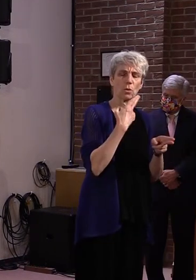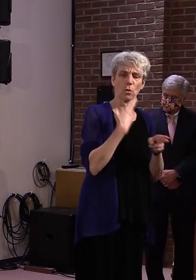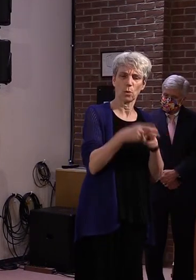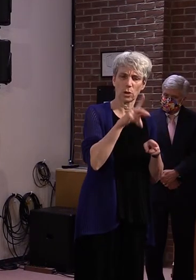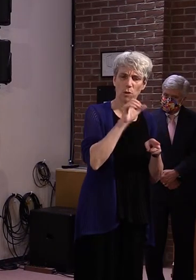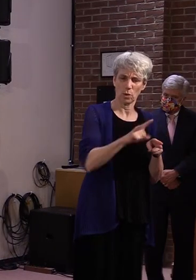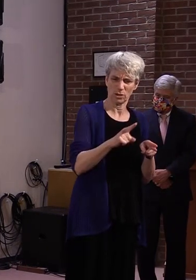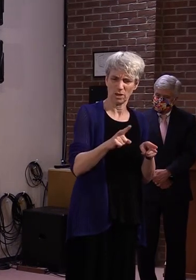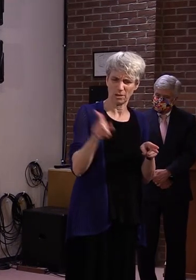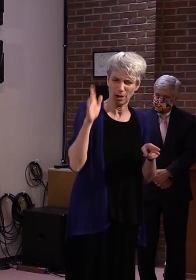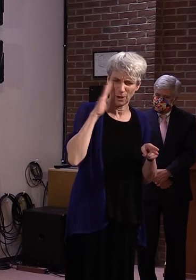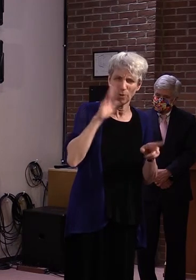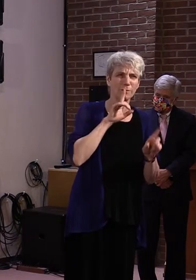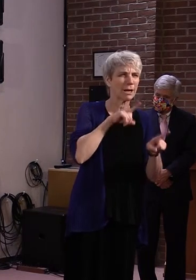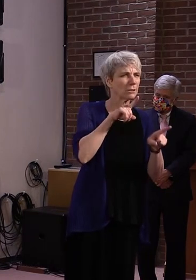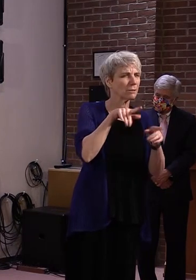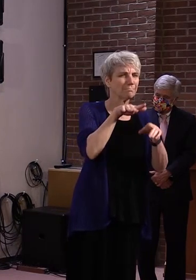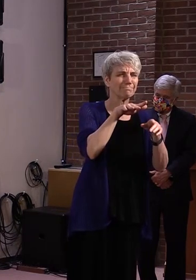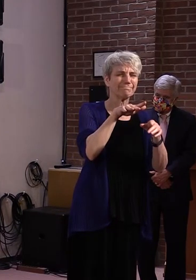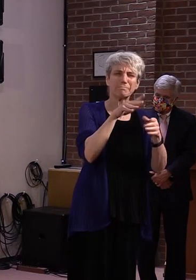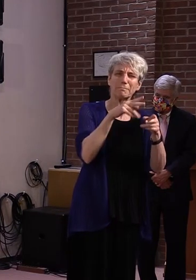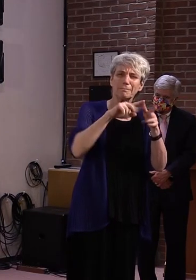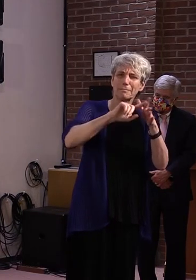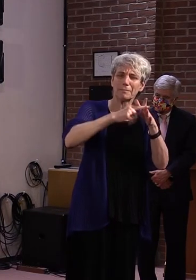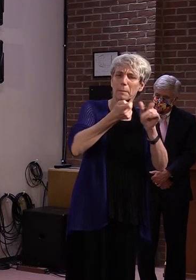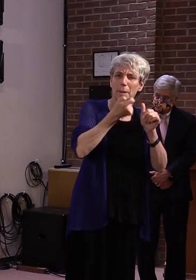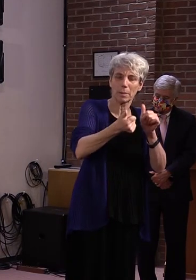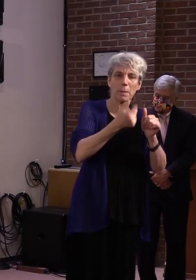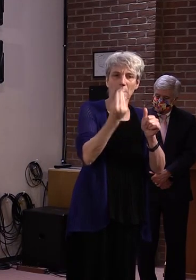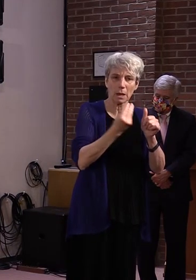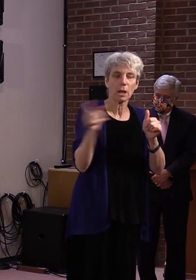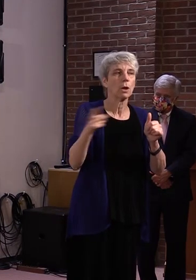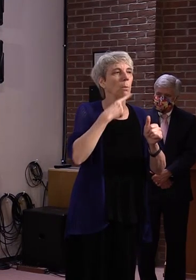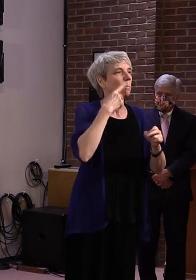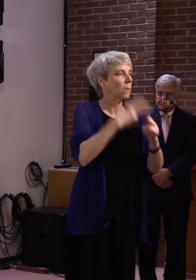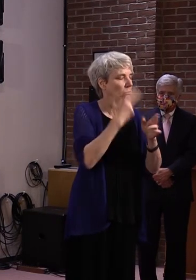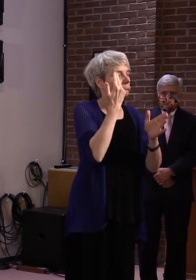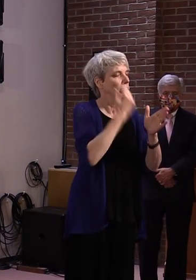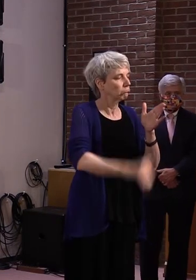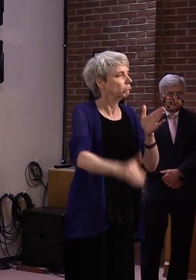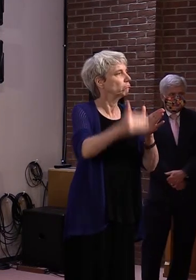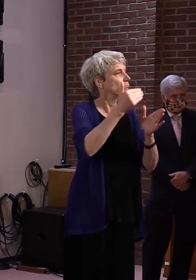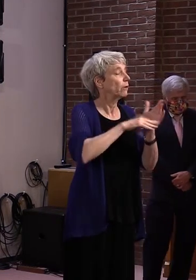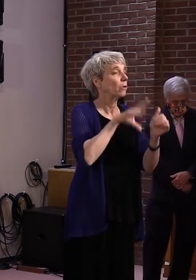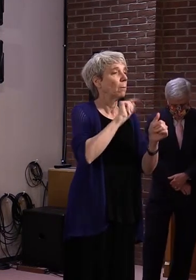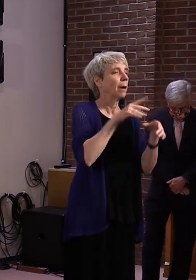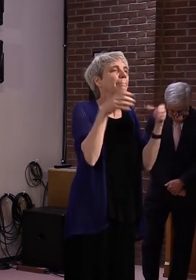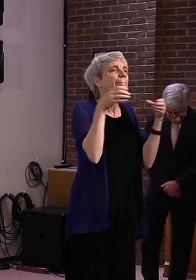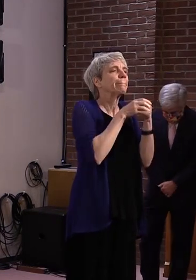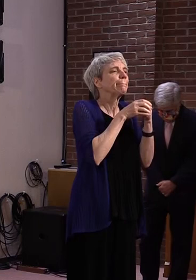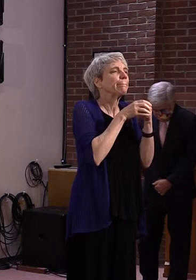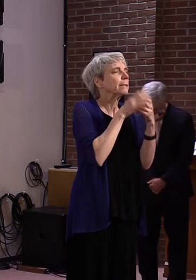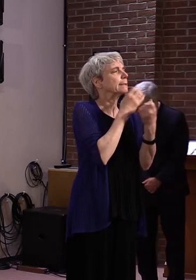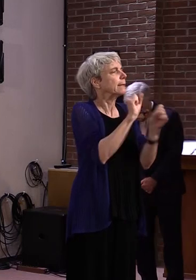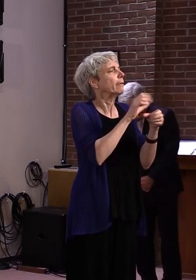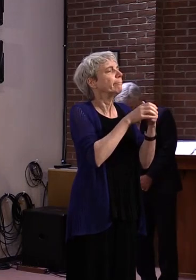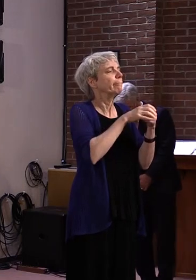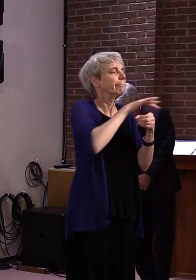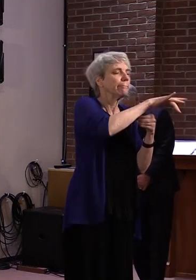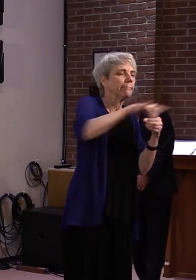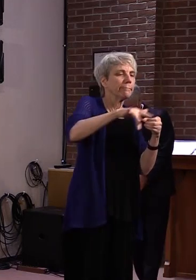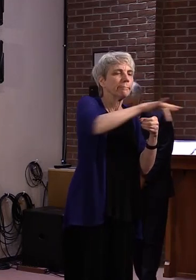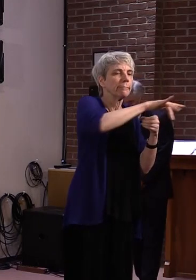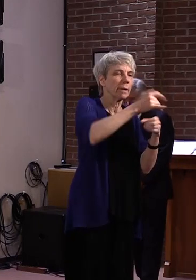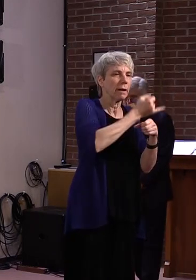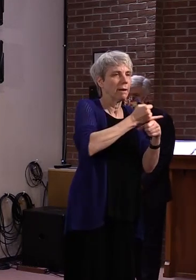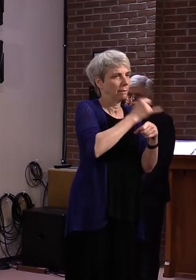conferences in the past that, you know, Vermont is not an island. We need to be looking at other states. And just with the if you would say